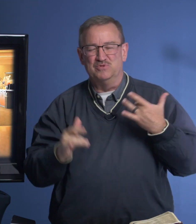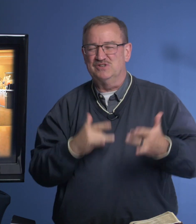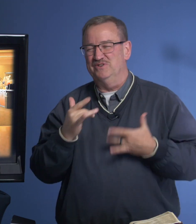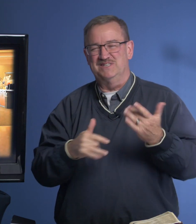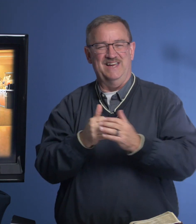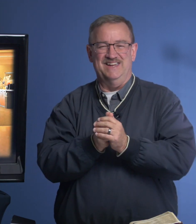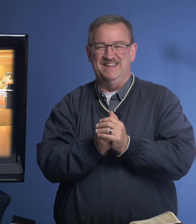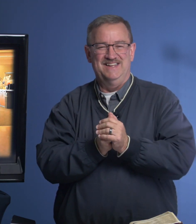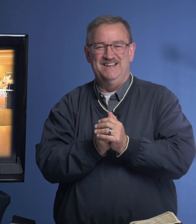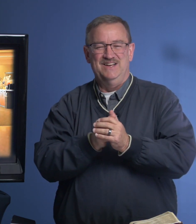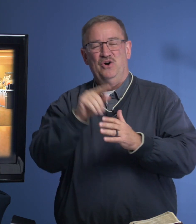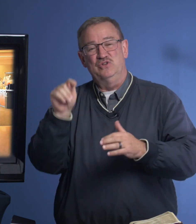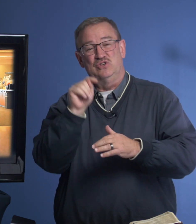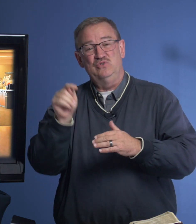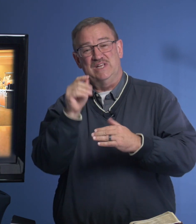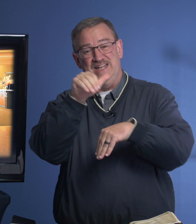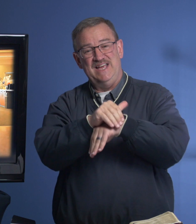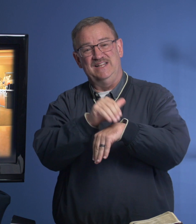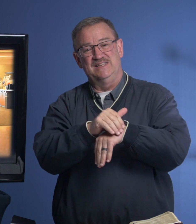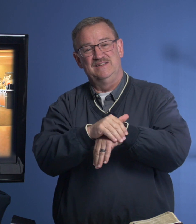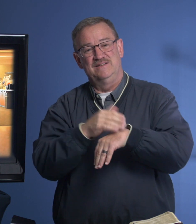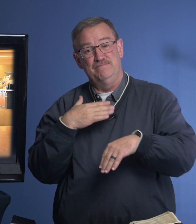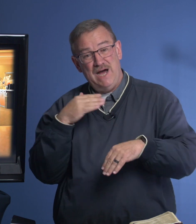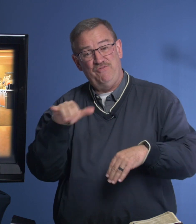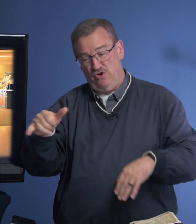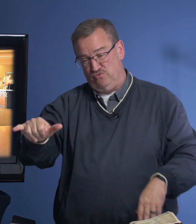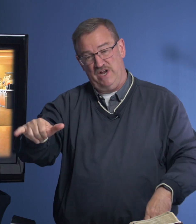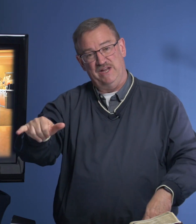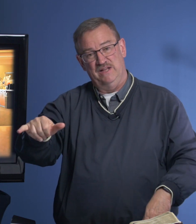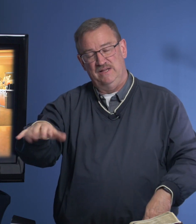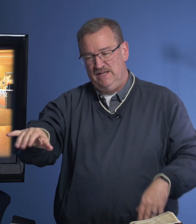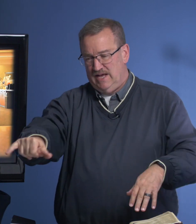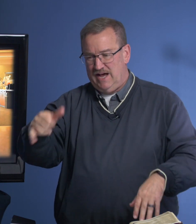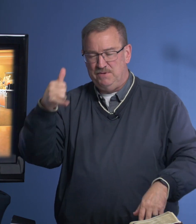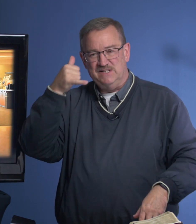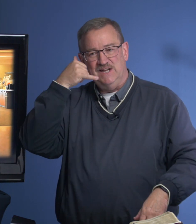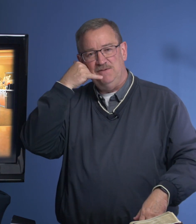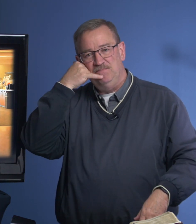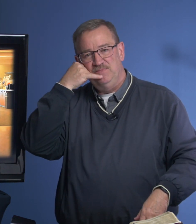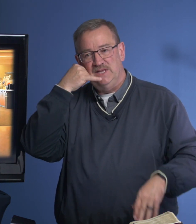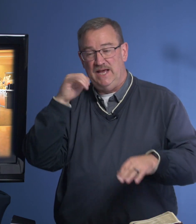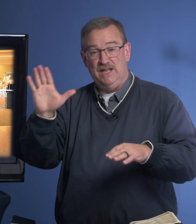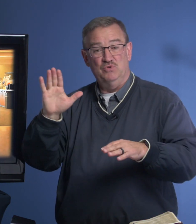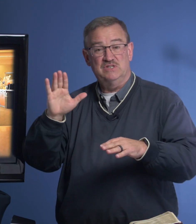was so excited. On Tuesday night, my phone rang. I picked it up, and it was